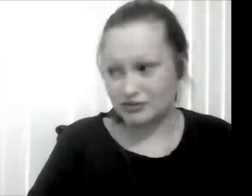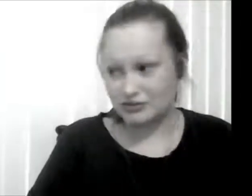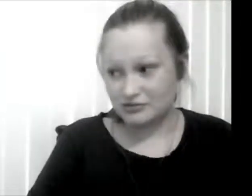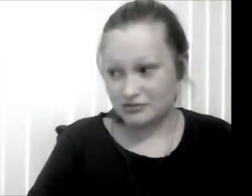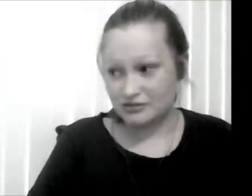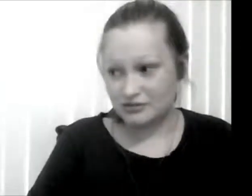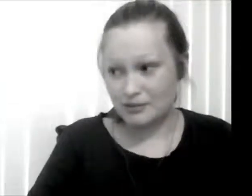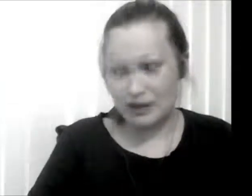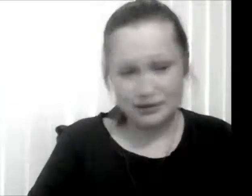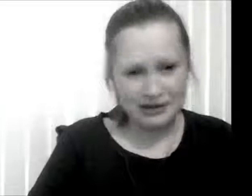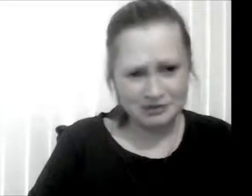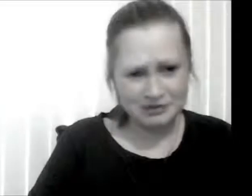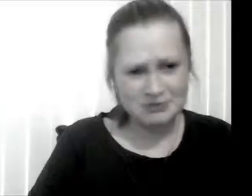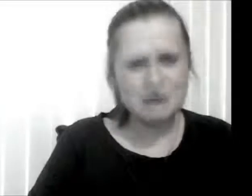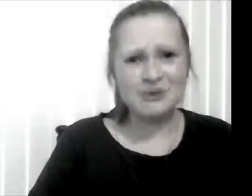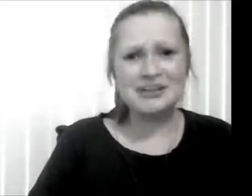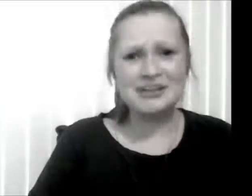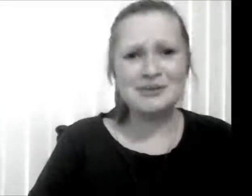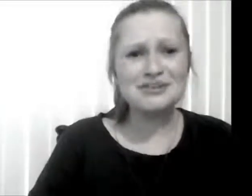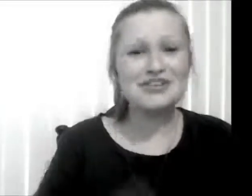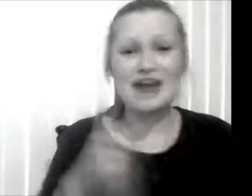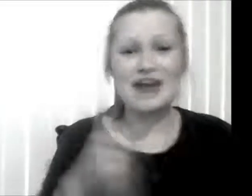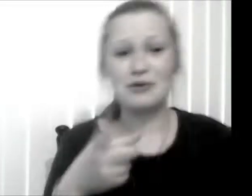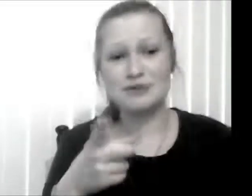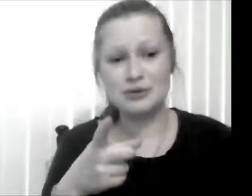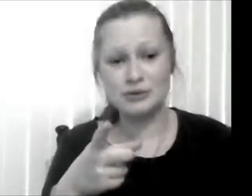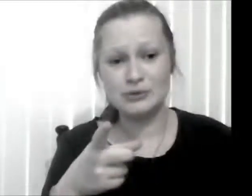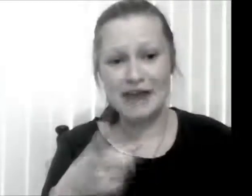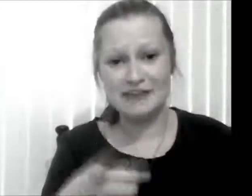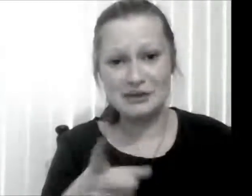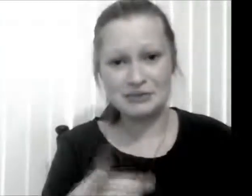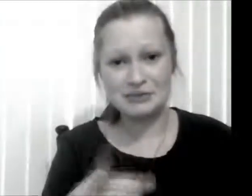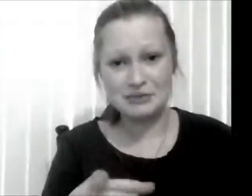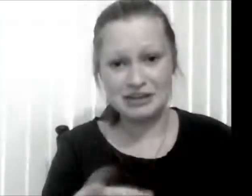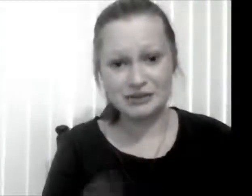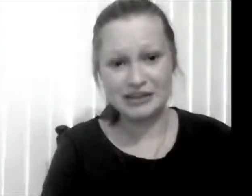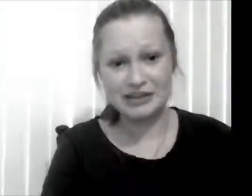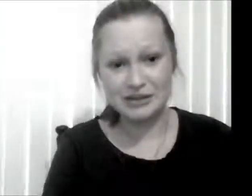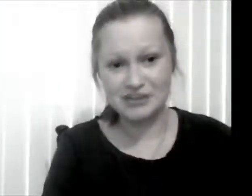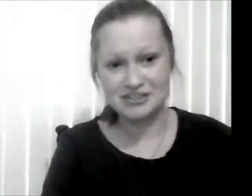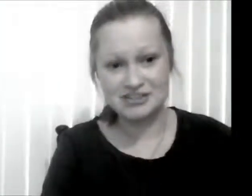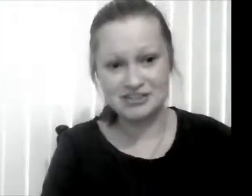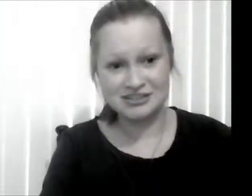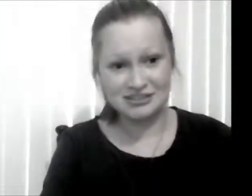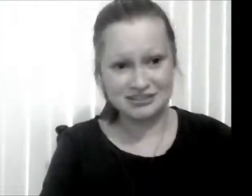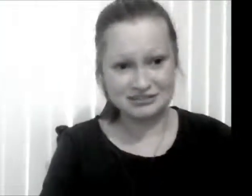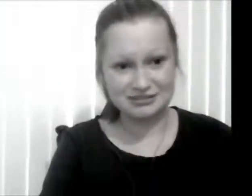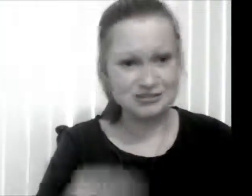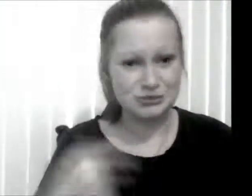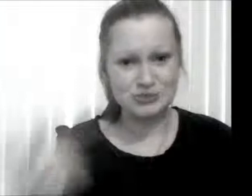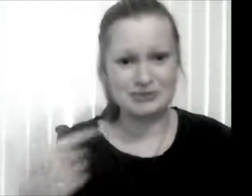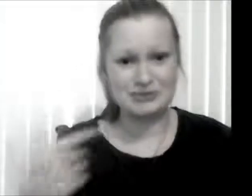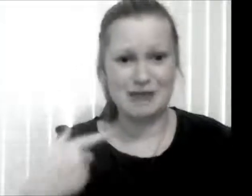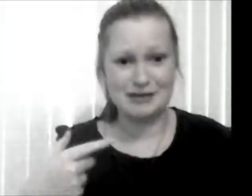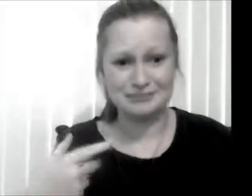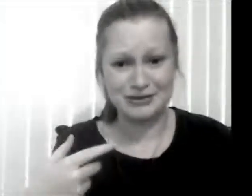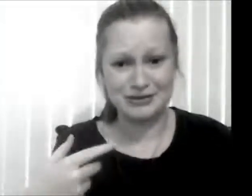a made up language. Make your own language. That would be cool. Hey if anyone's going to make their own language talk to me about it because